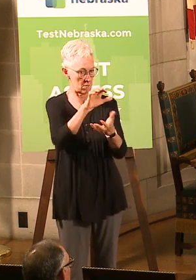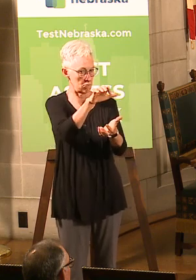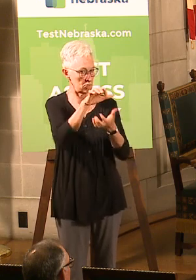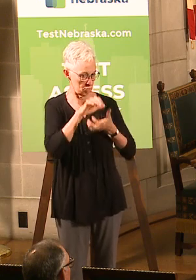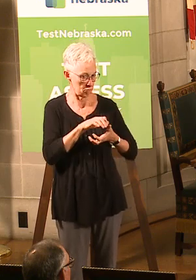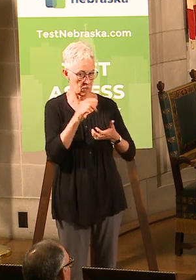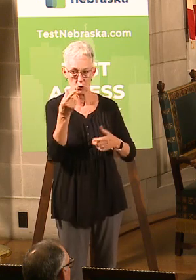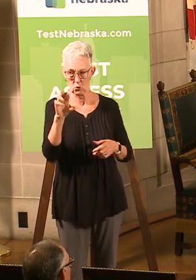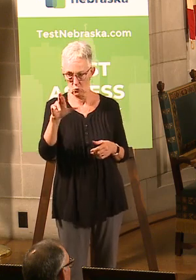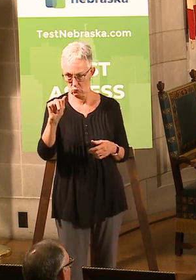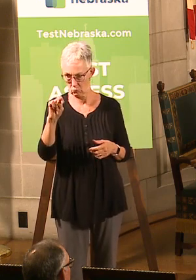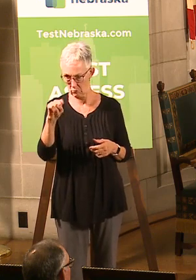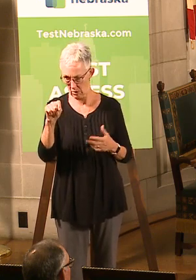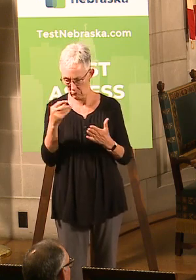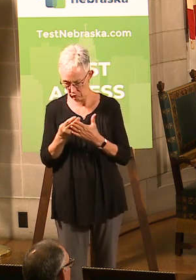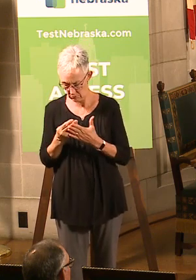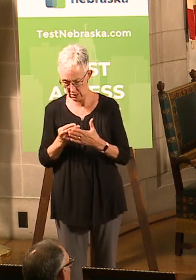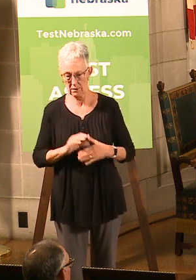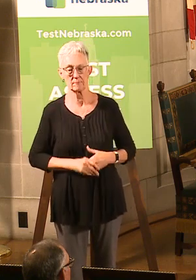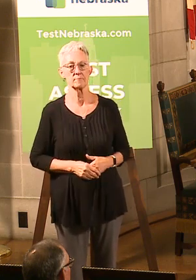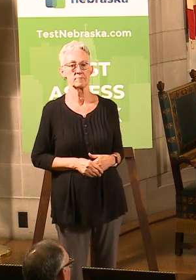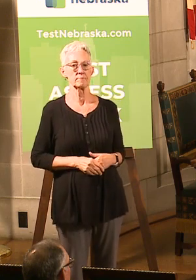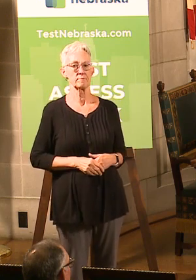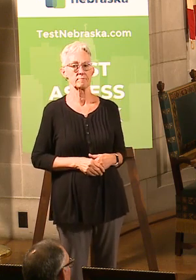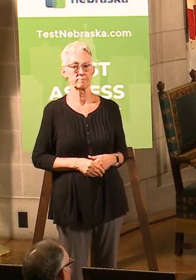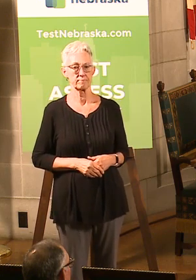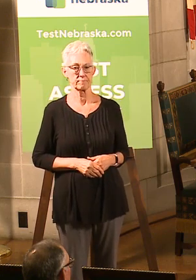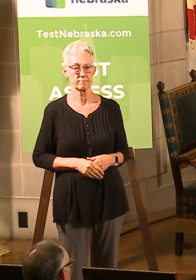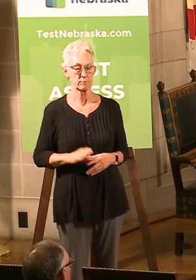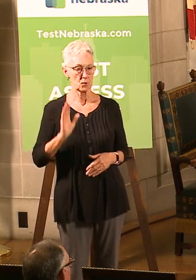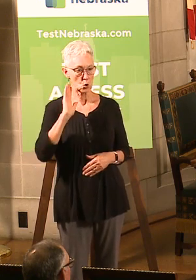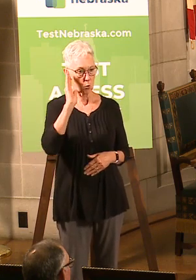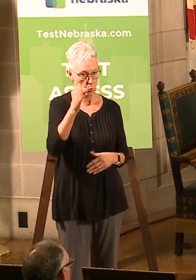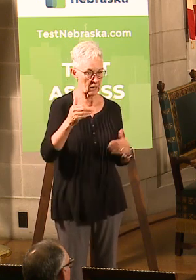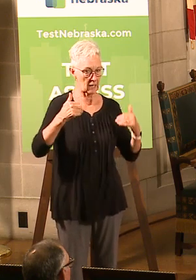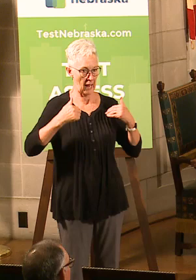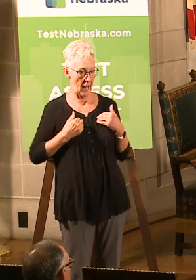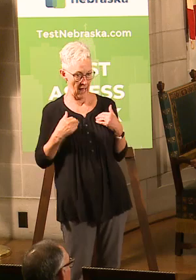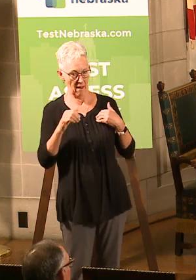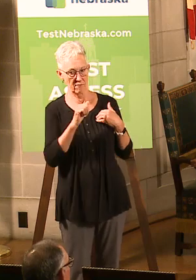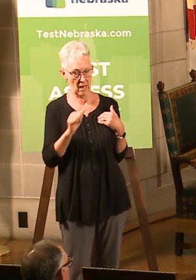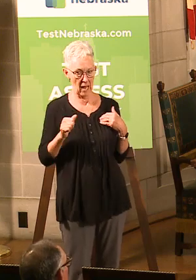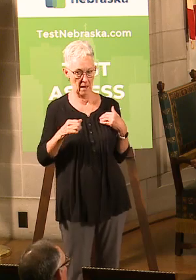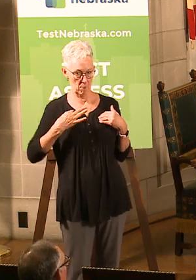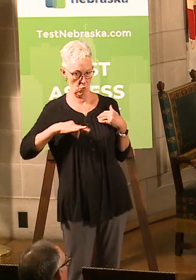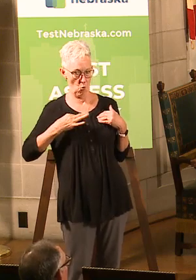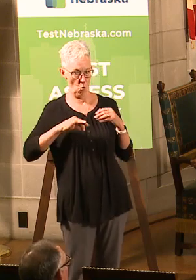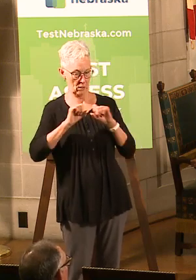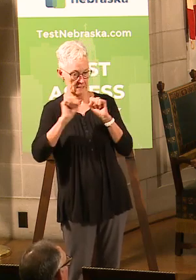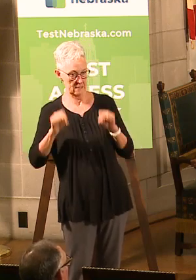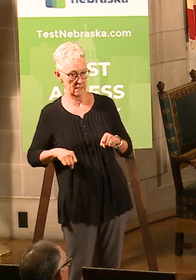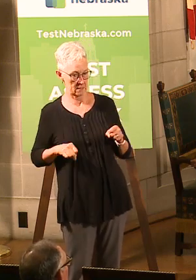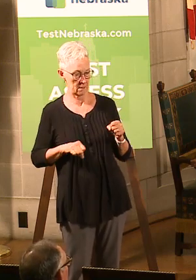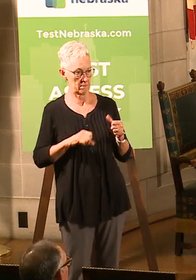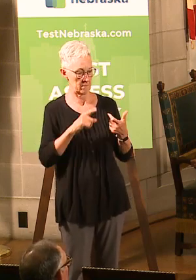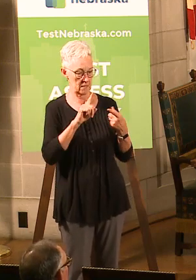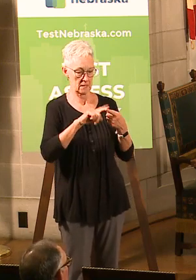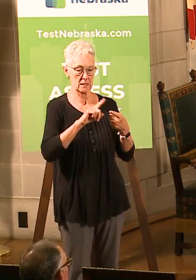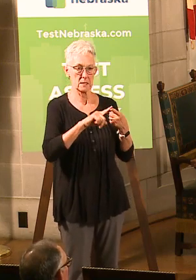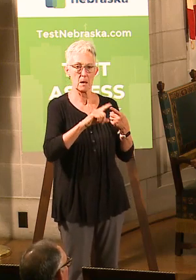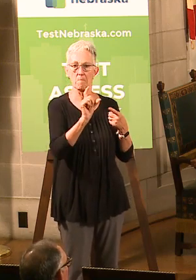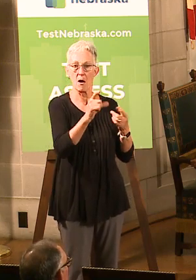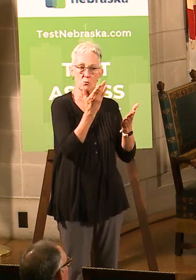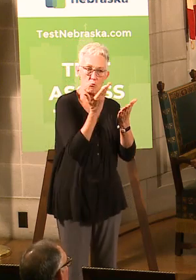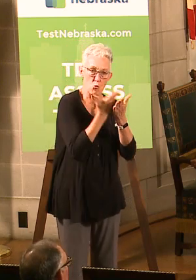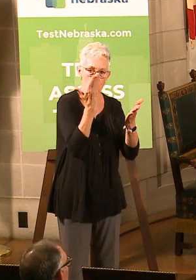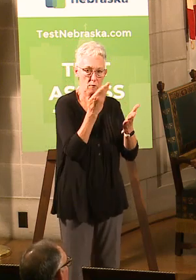however, there will be a transparent point system based on the following. Number one, evidence of need. Number